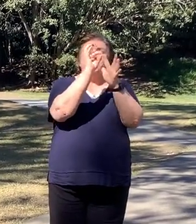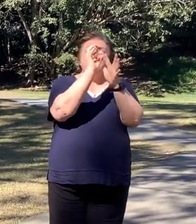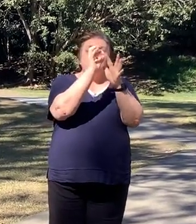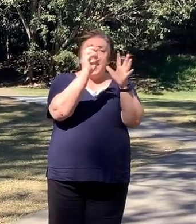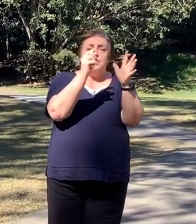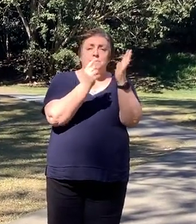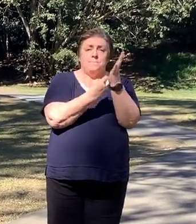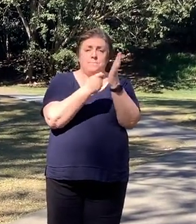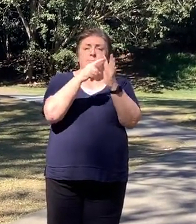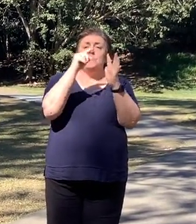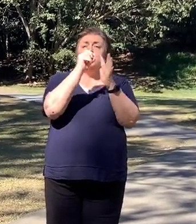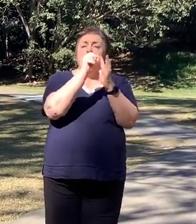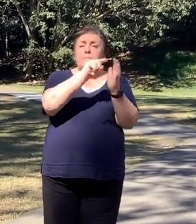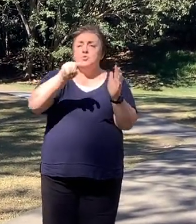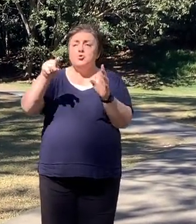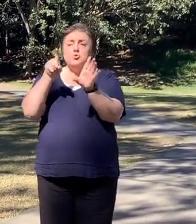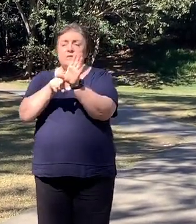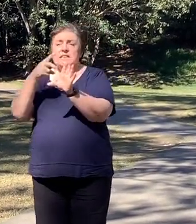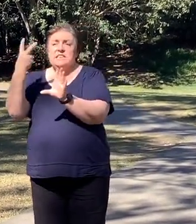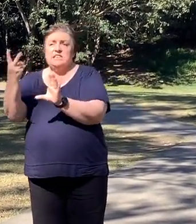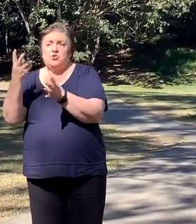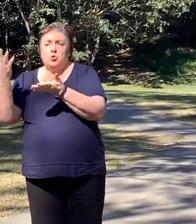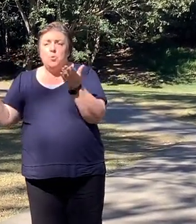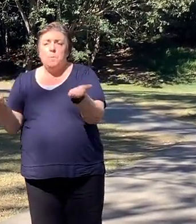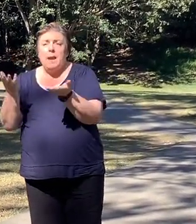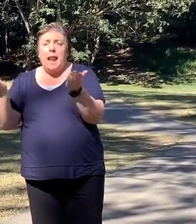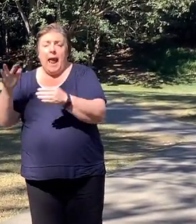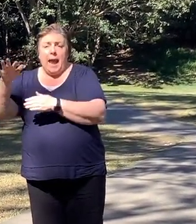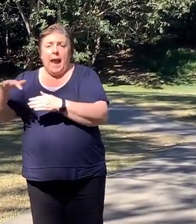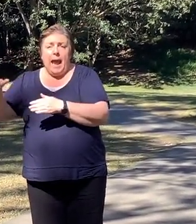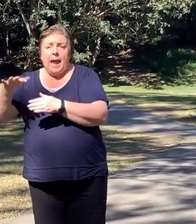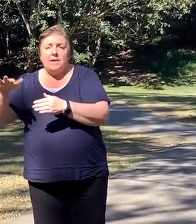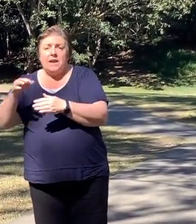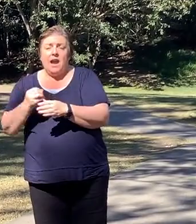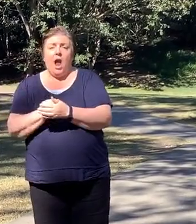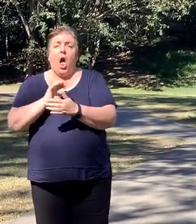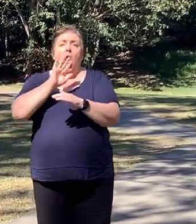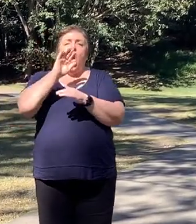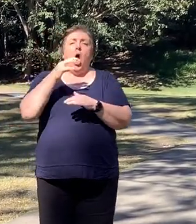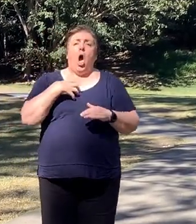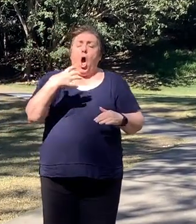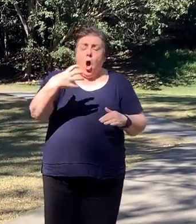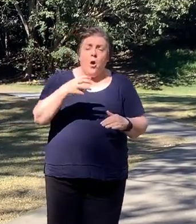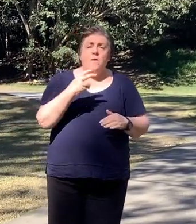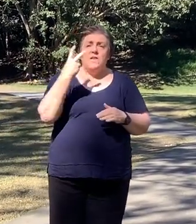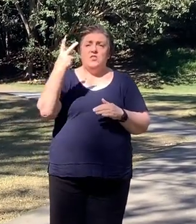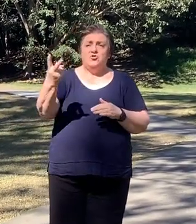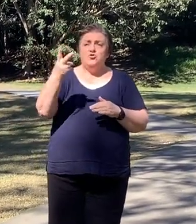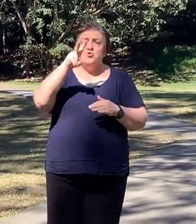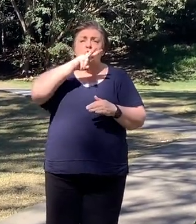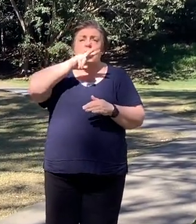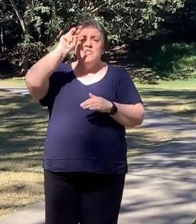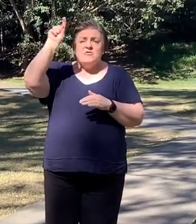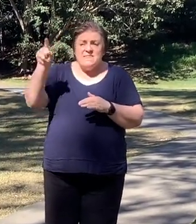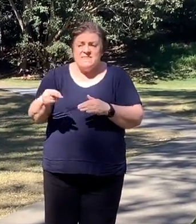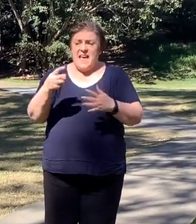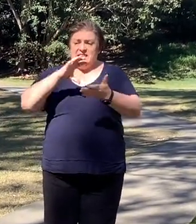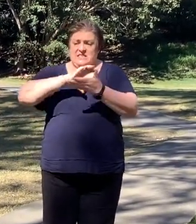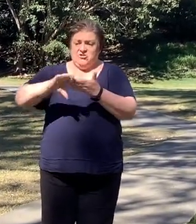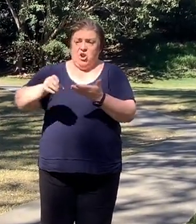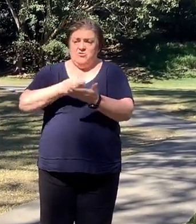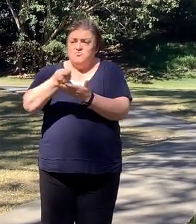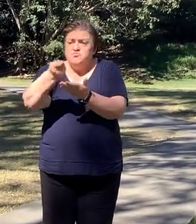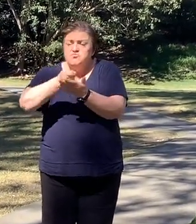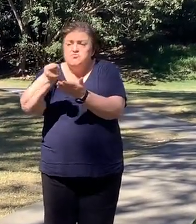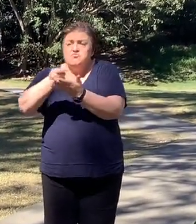2 playground. Over $200,000 is going to be spent. The tender process closes in three weeks' time. So it is real and it is